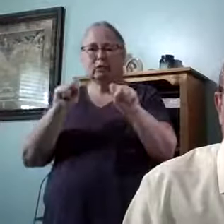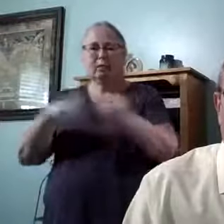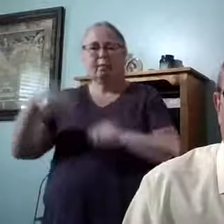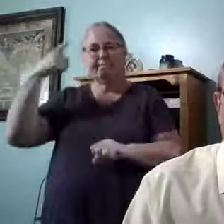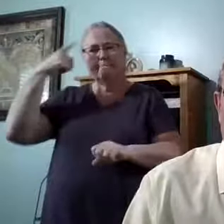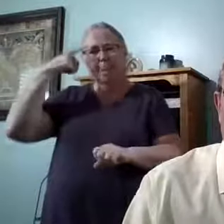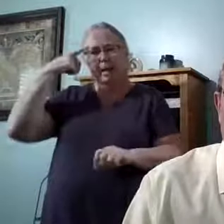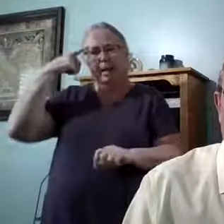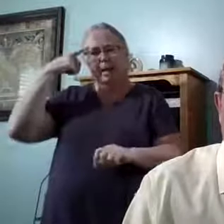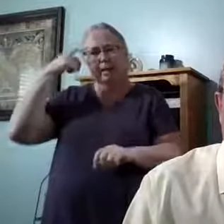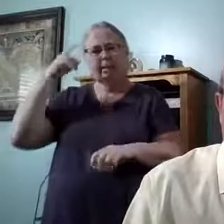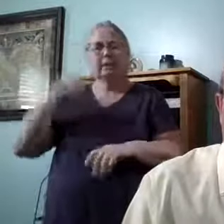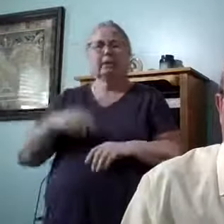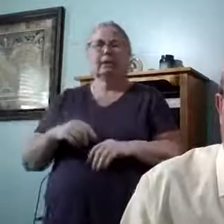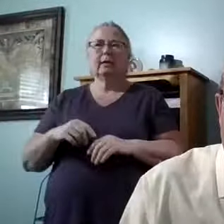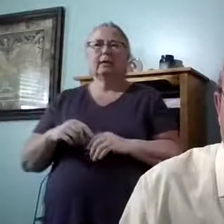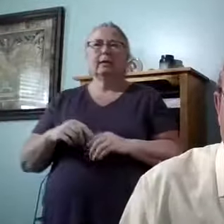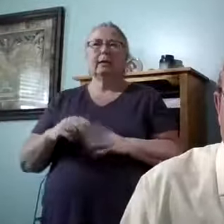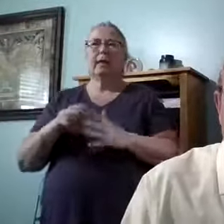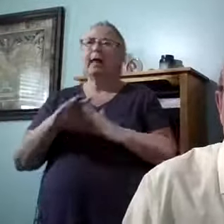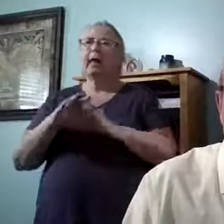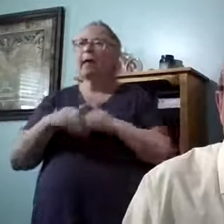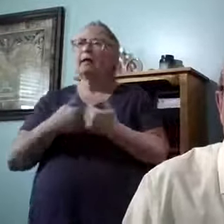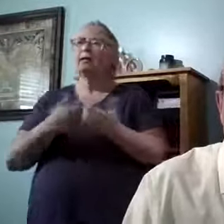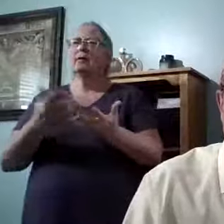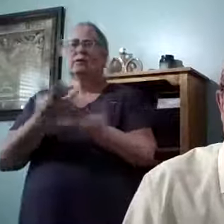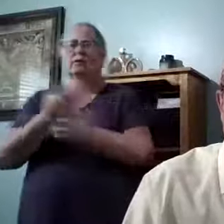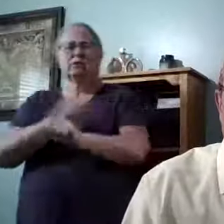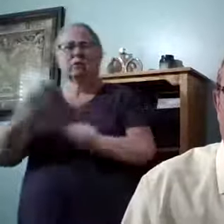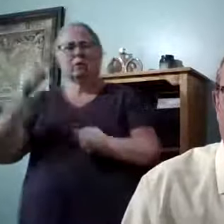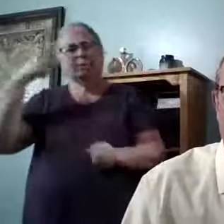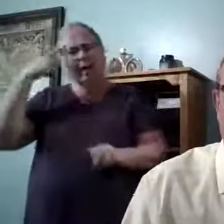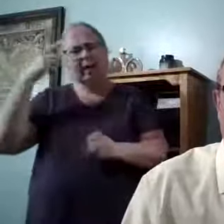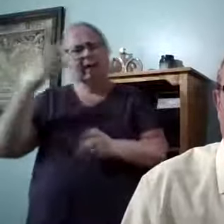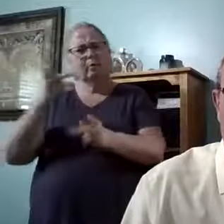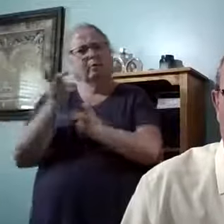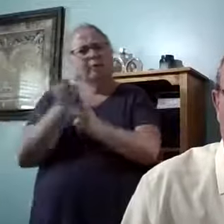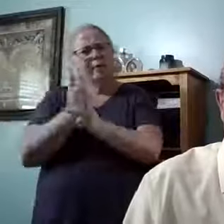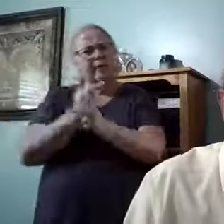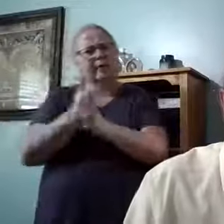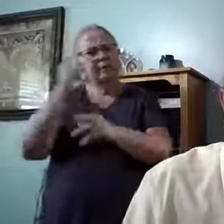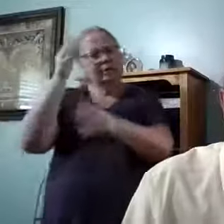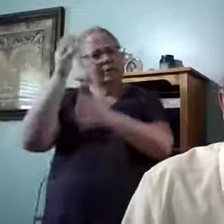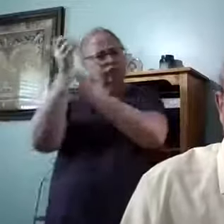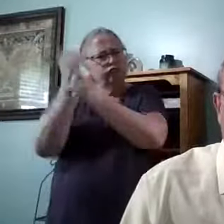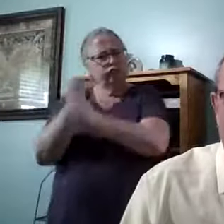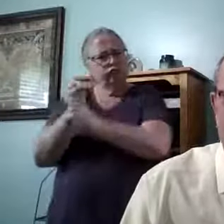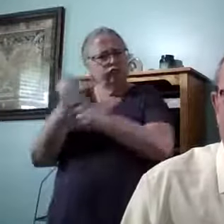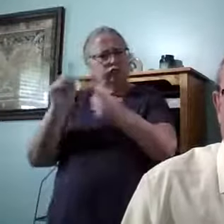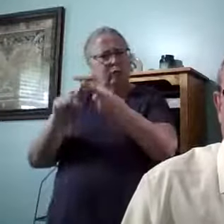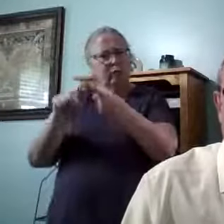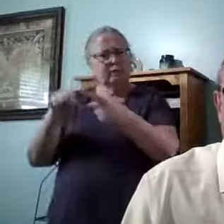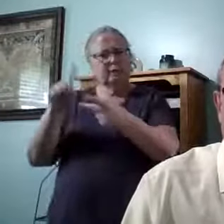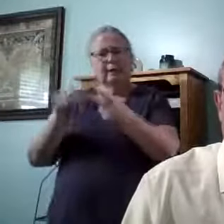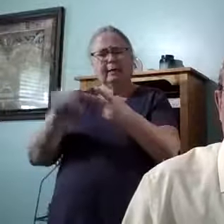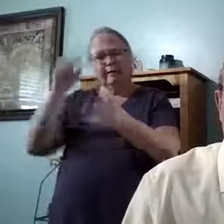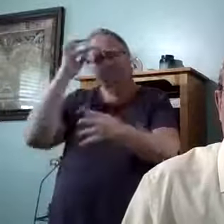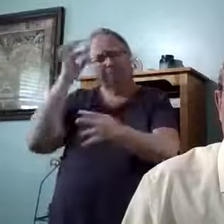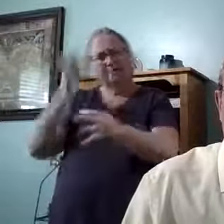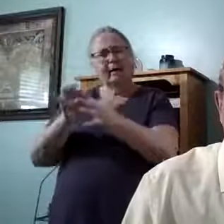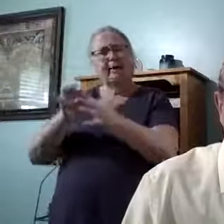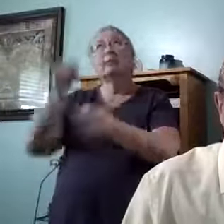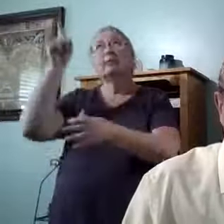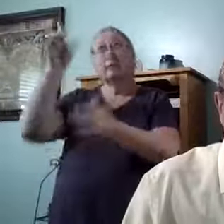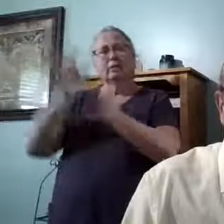it's by doing, by having a secure mind, we've got to maintain that trust and faith in Jesus.